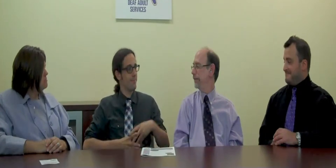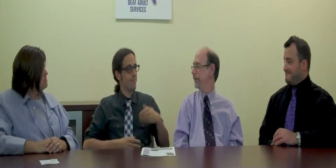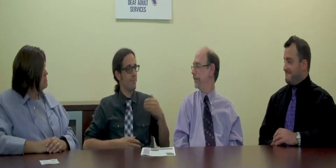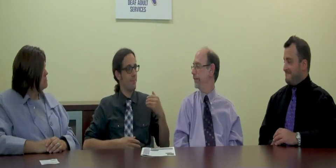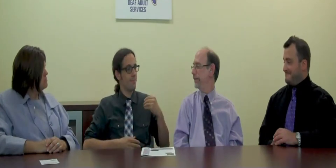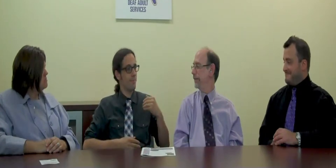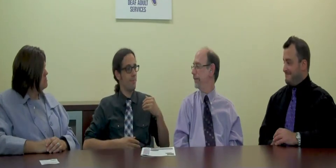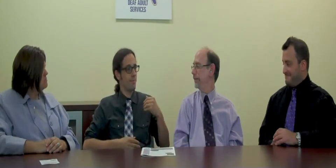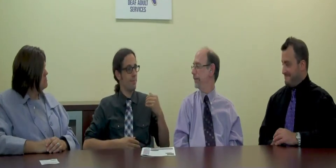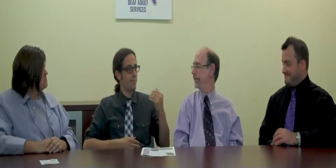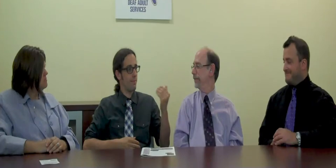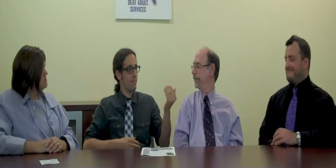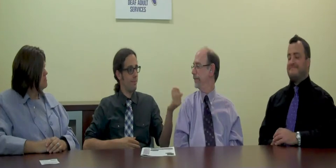next series of job club workshops.